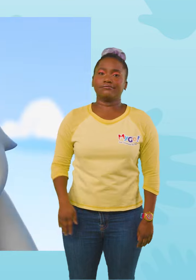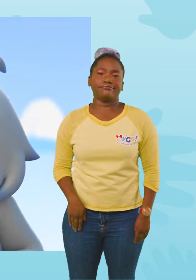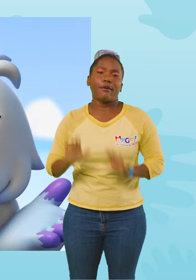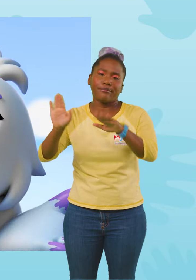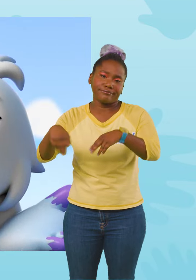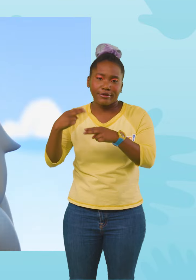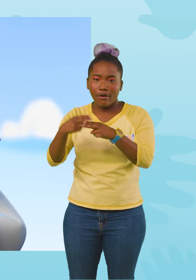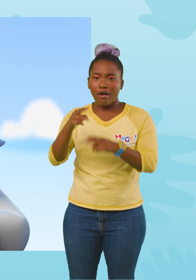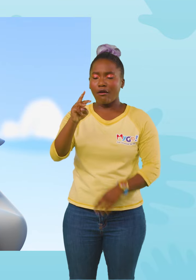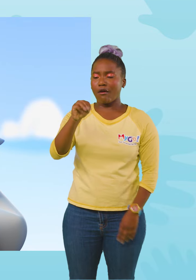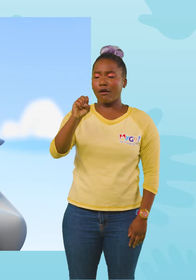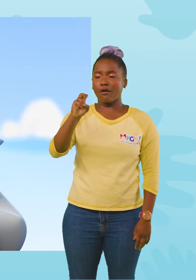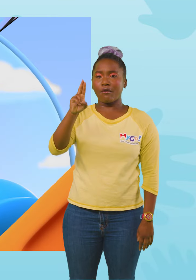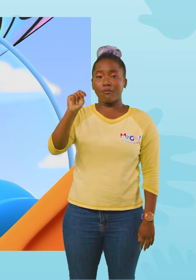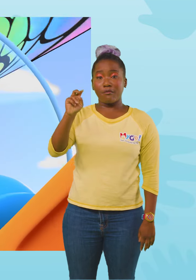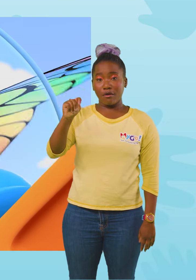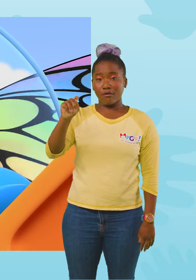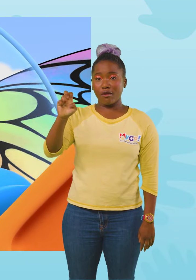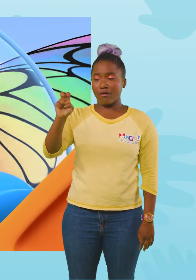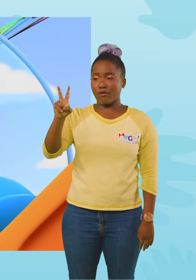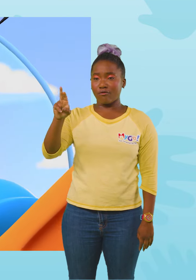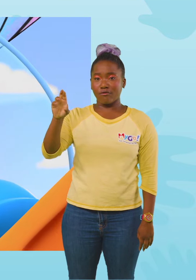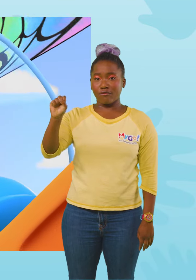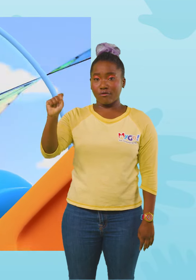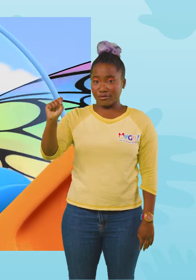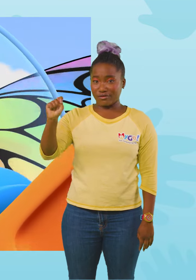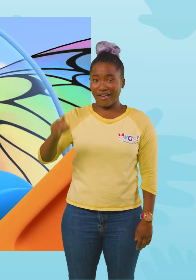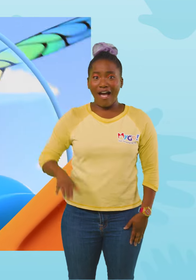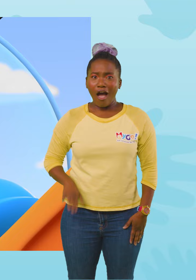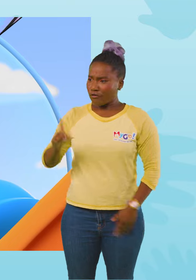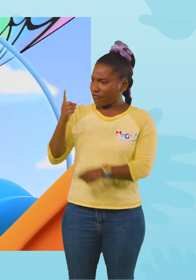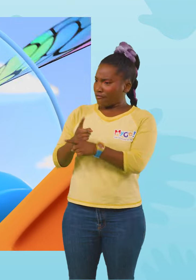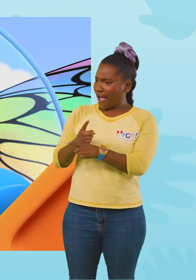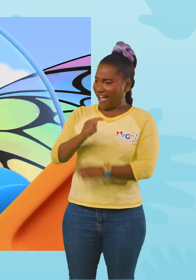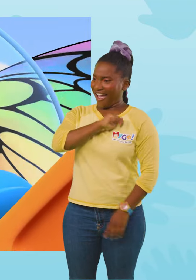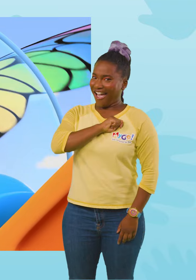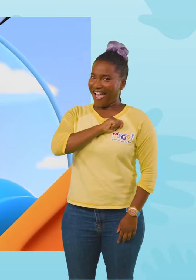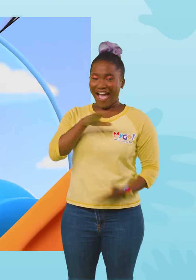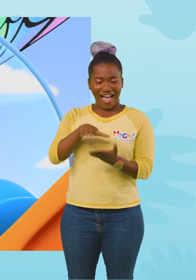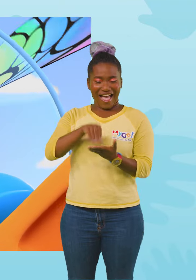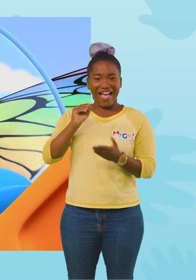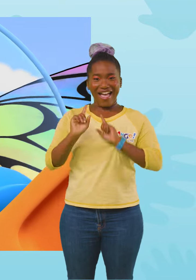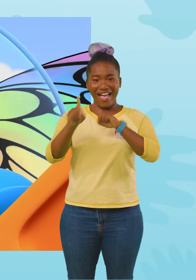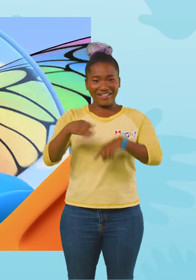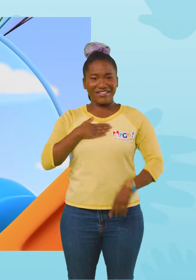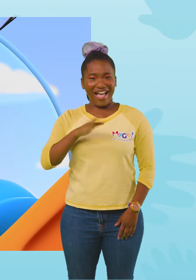You call it Mount Everest! You're right, Tabs! I have the answer to my question! What's the tallest